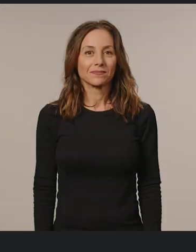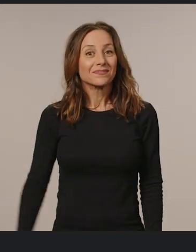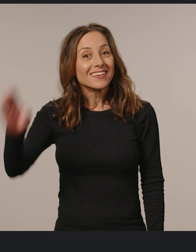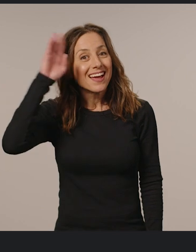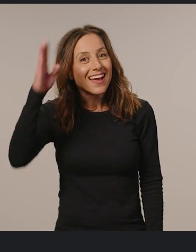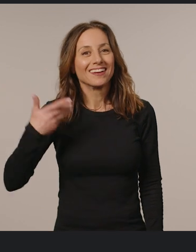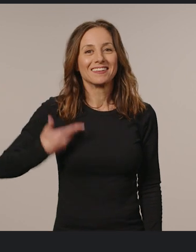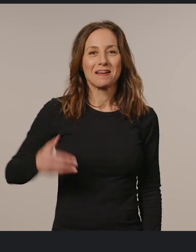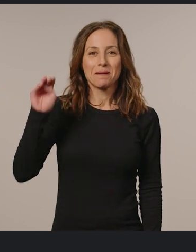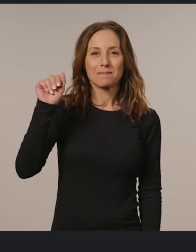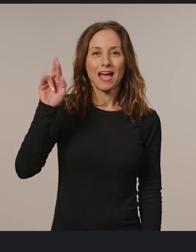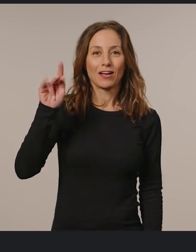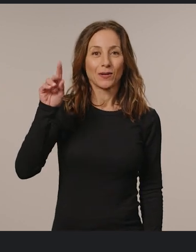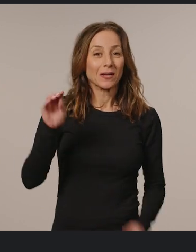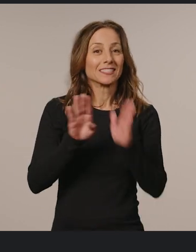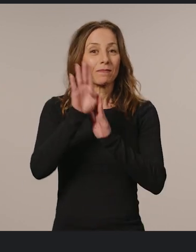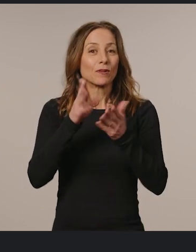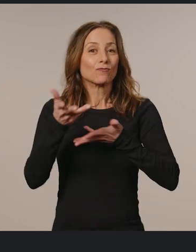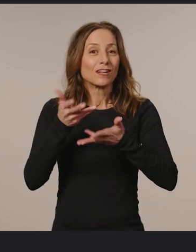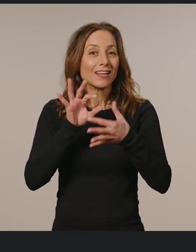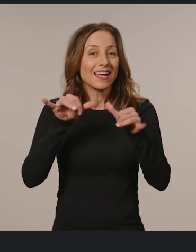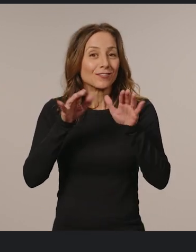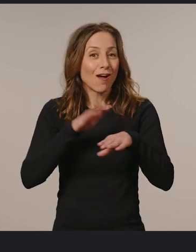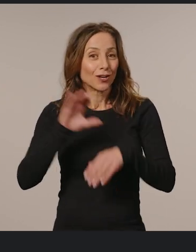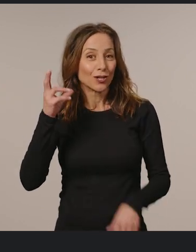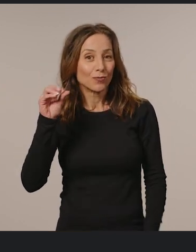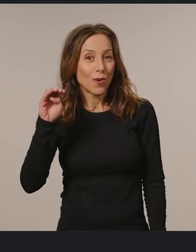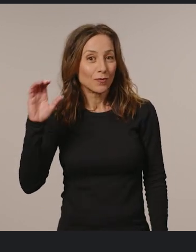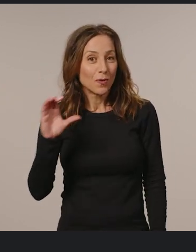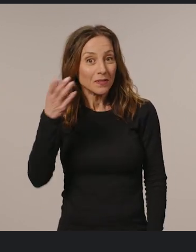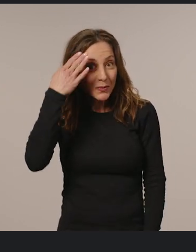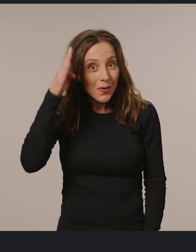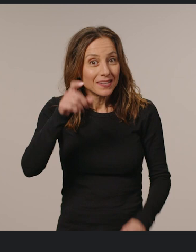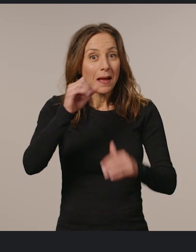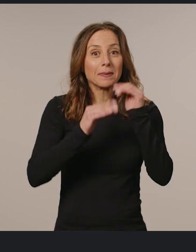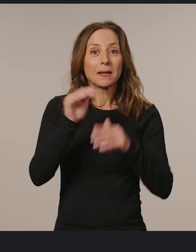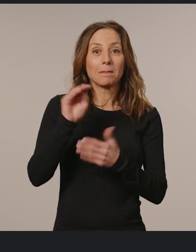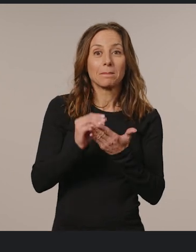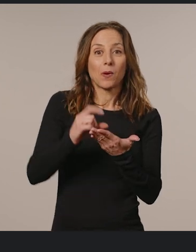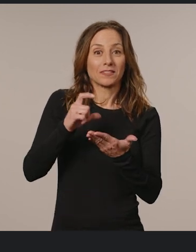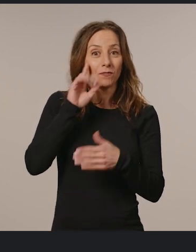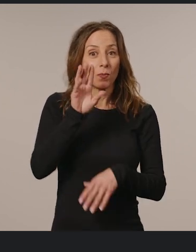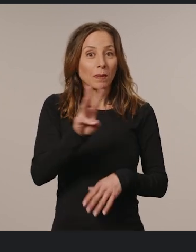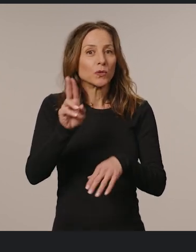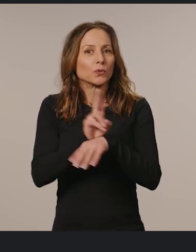Hi, I'm Mariko, Developer Relations Engineer on Clone. Did you know that you can build a model for your website using just